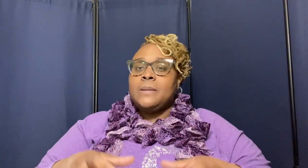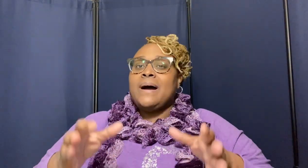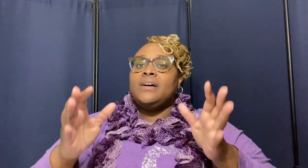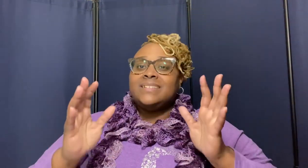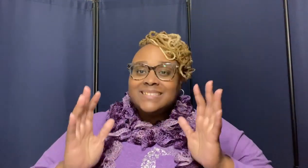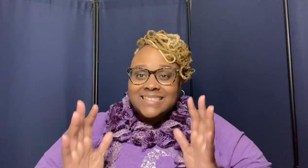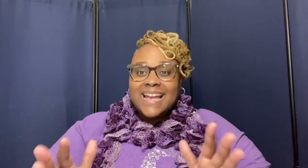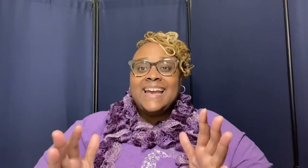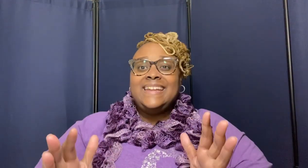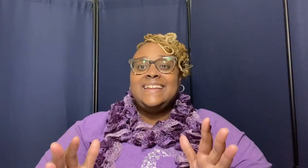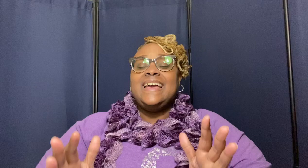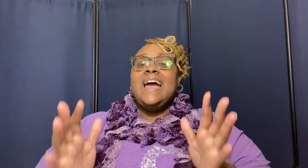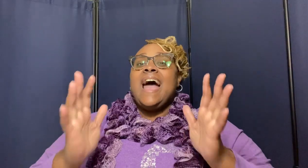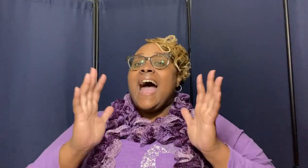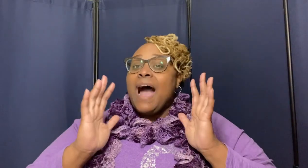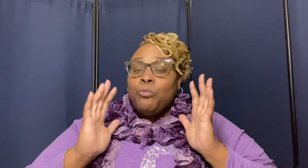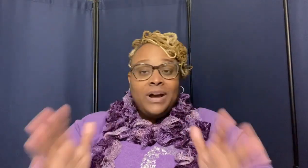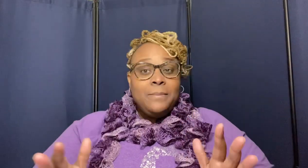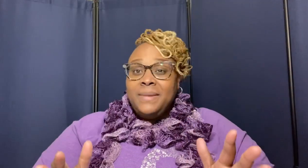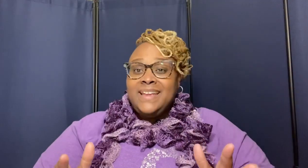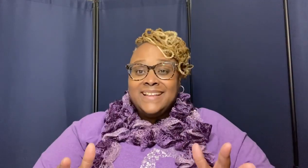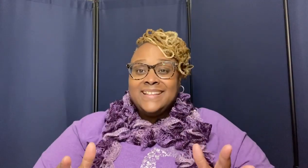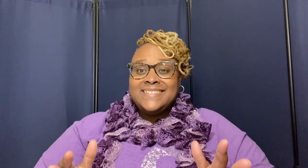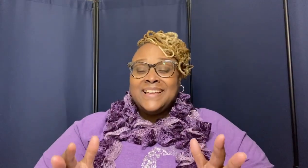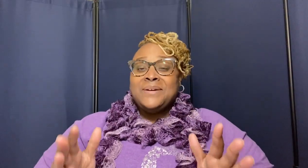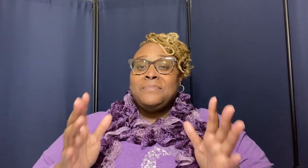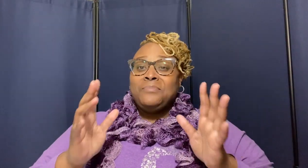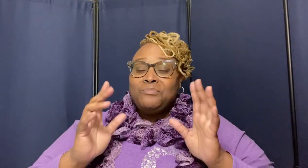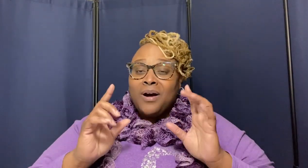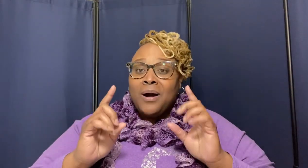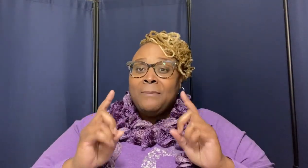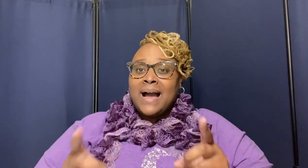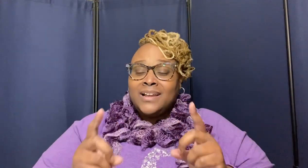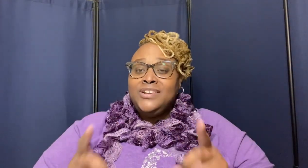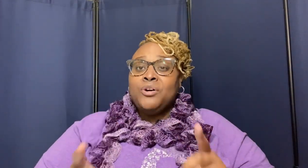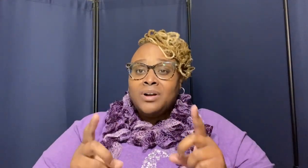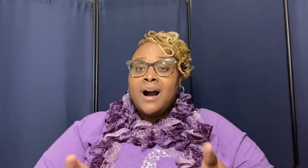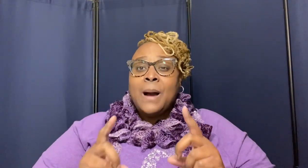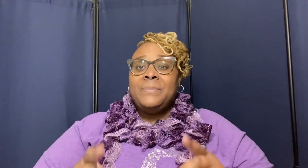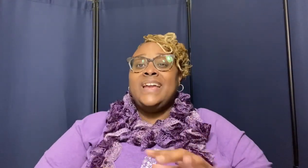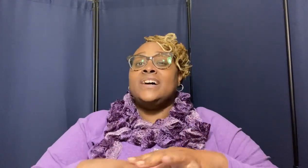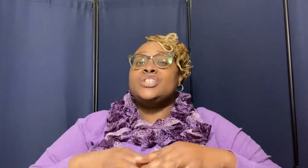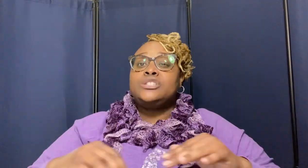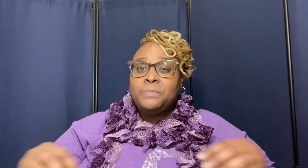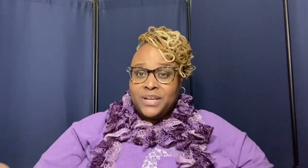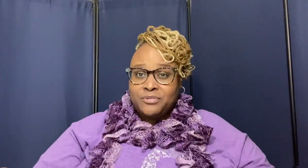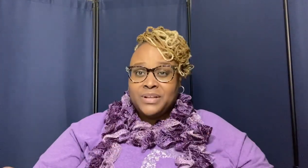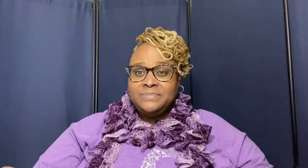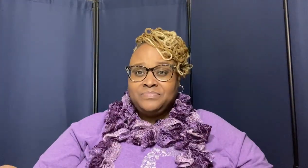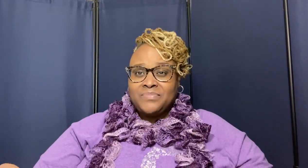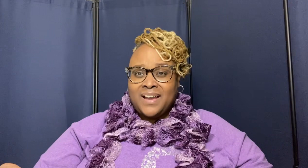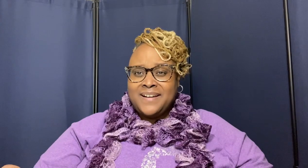about understanding what it means uh by your god being a spirit huh